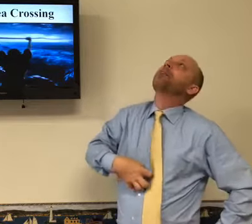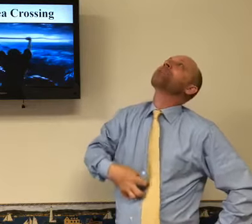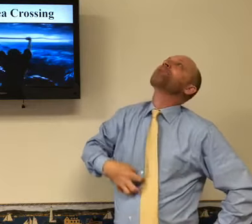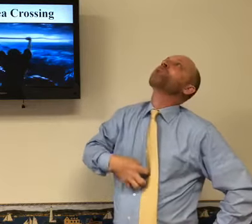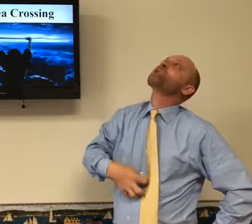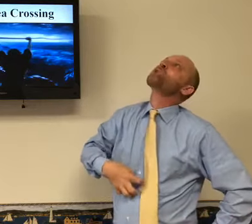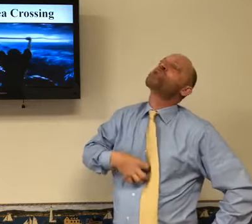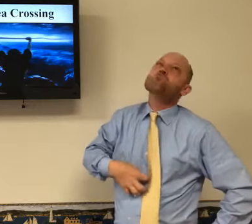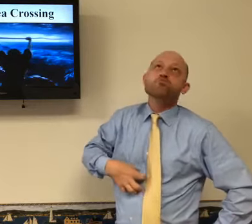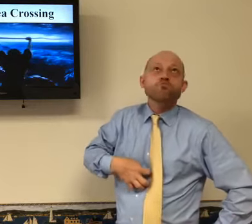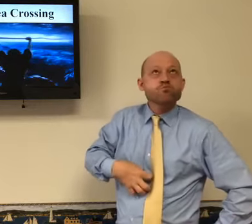myself.